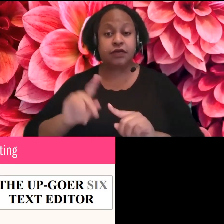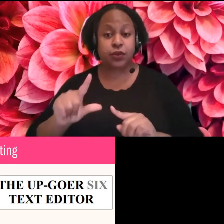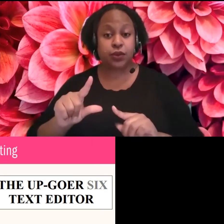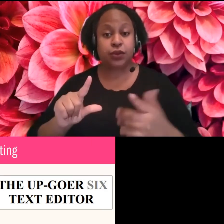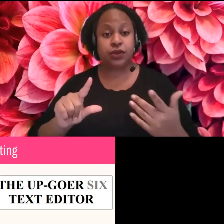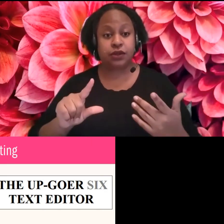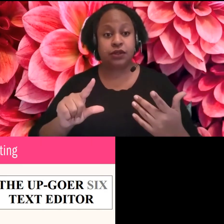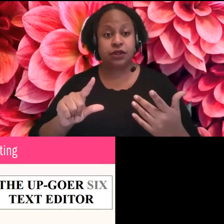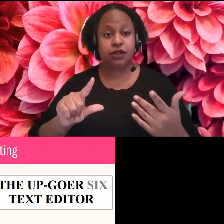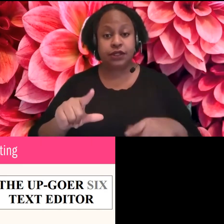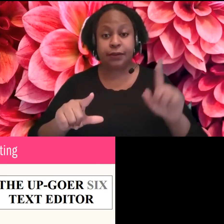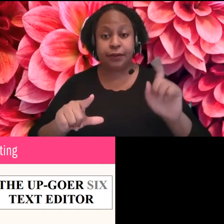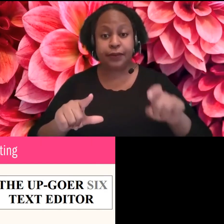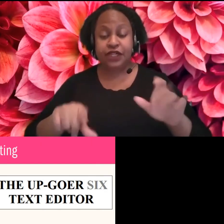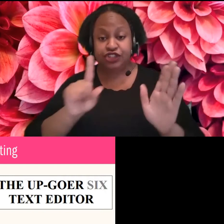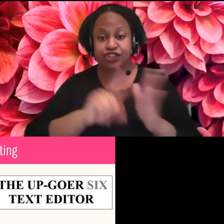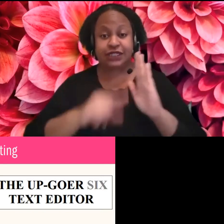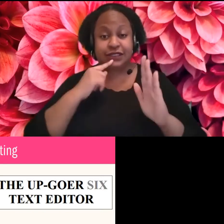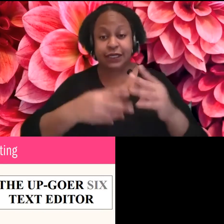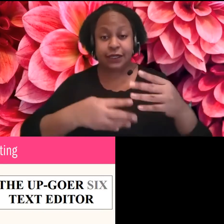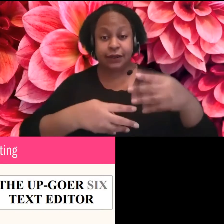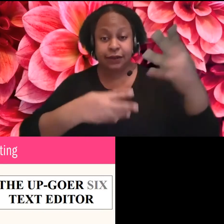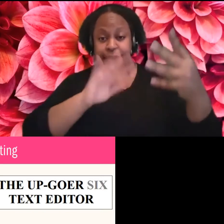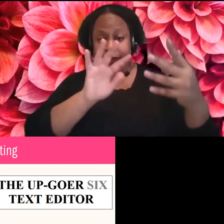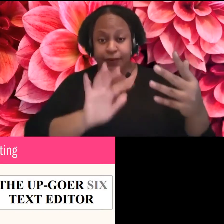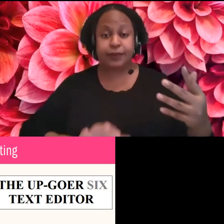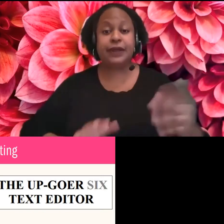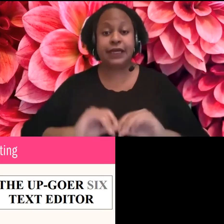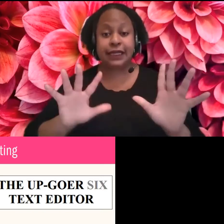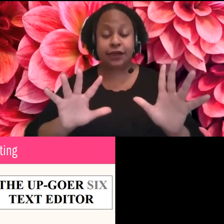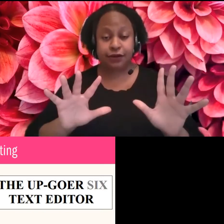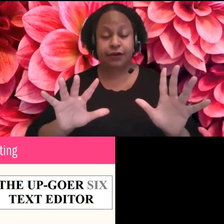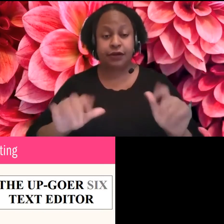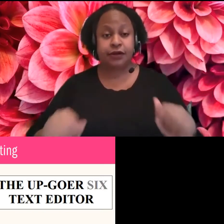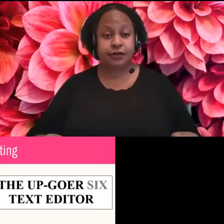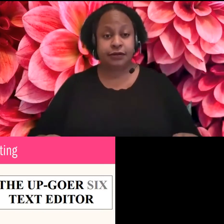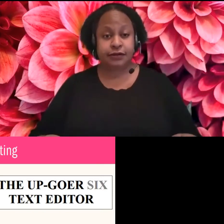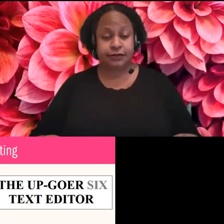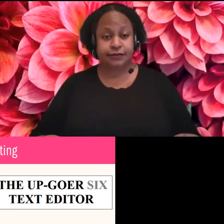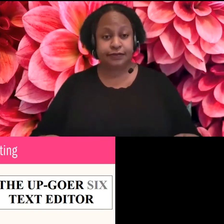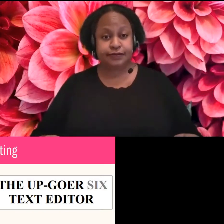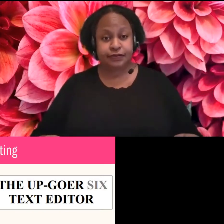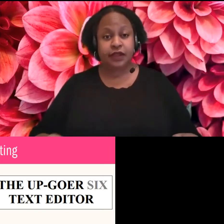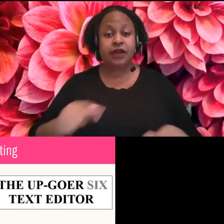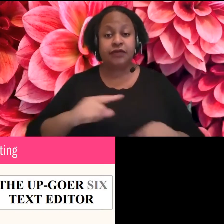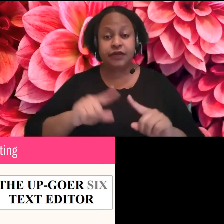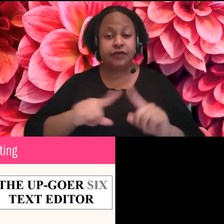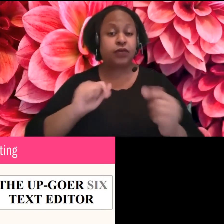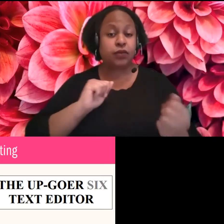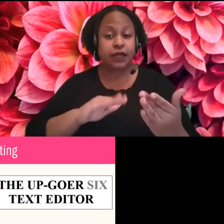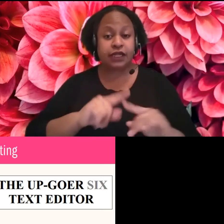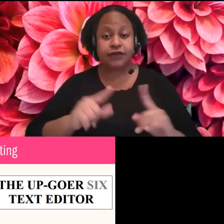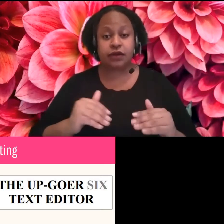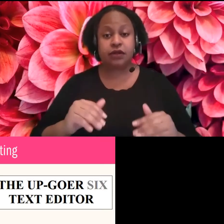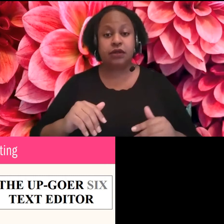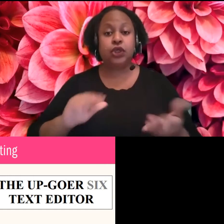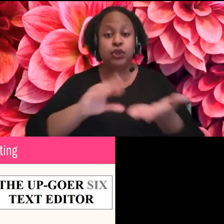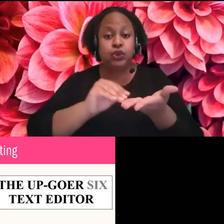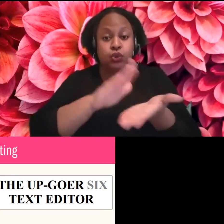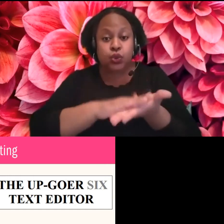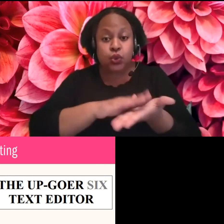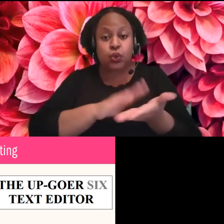just check the readability in different formats. There's a lot of different ways, like different types of grade levels, but it gives you an idea.